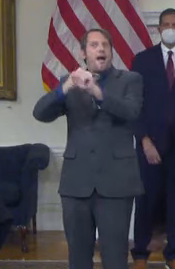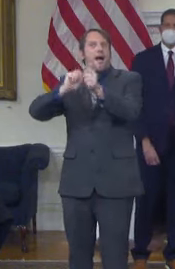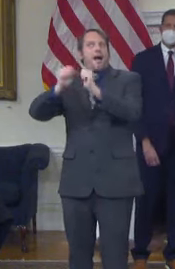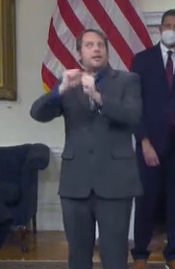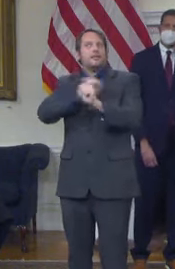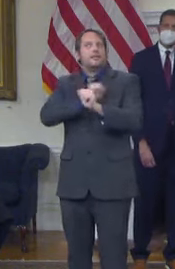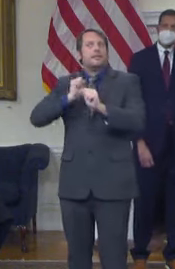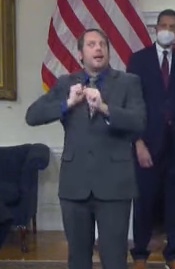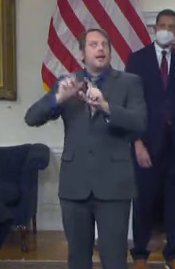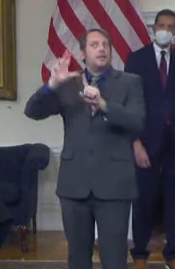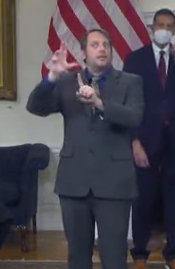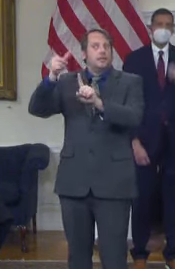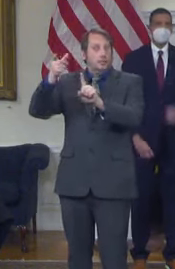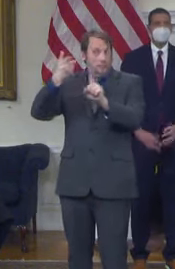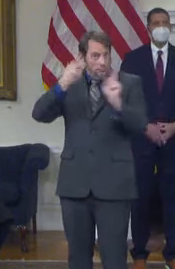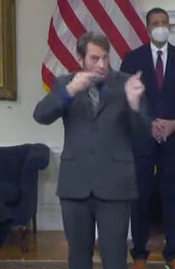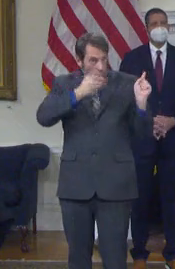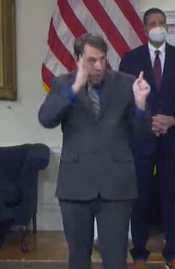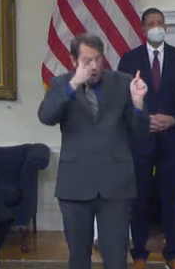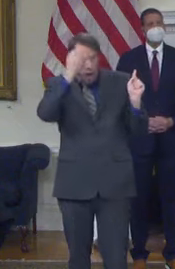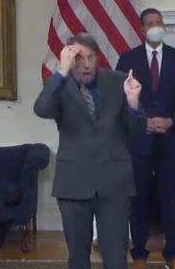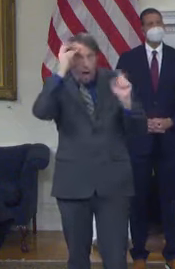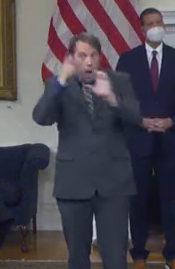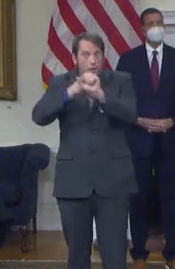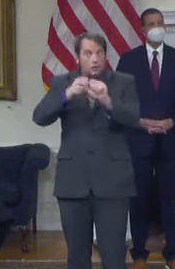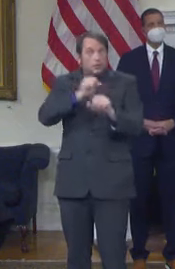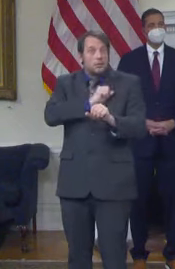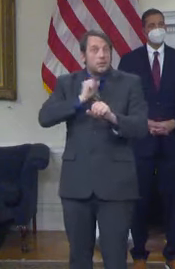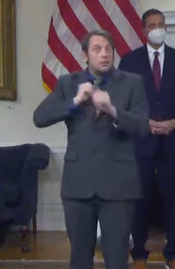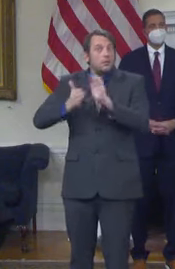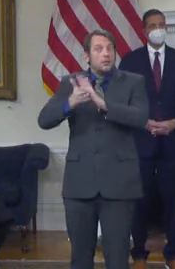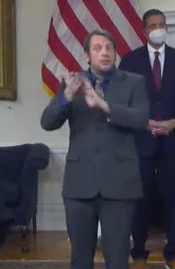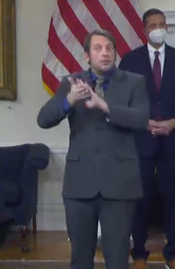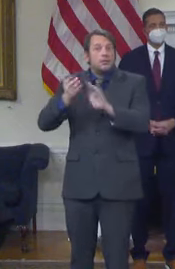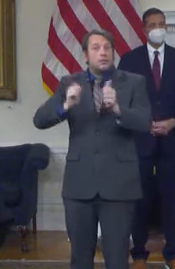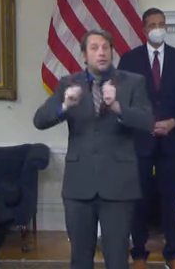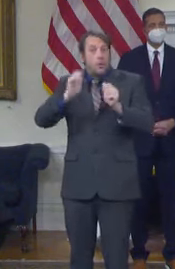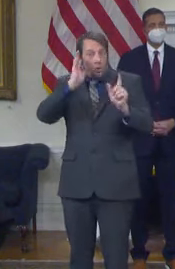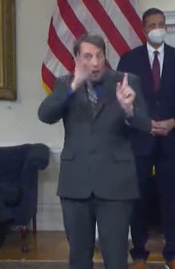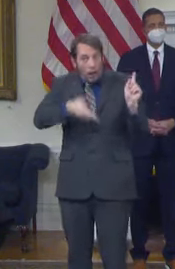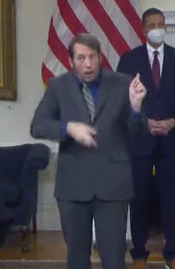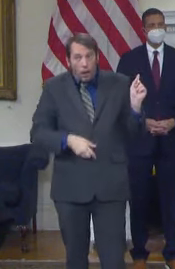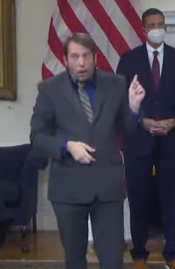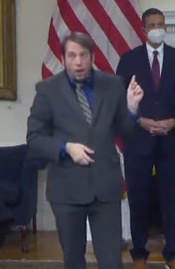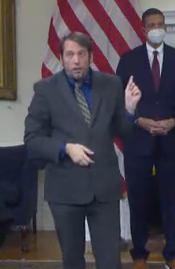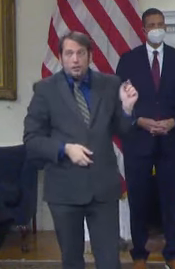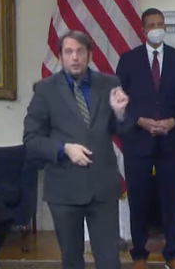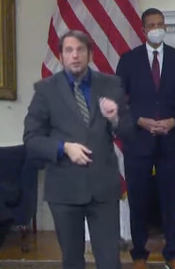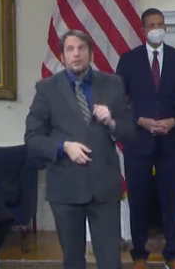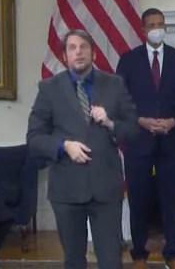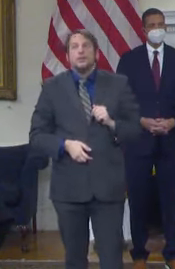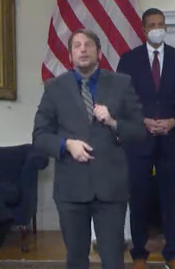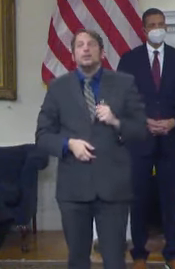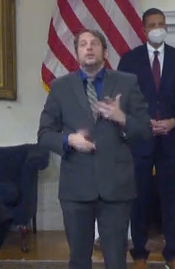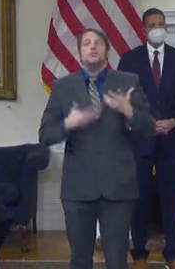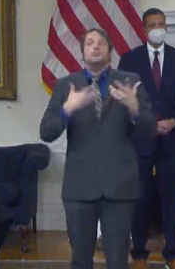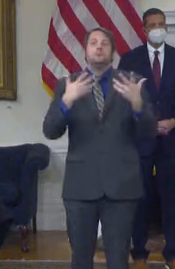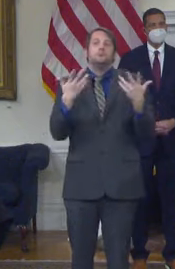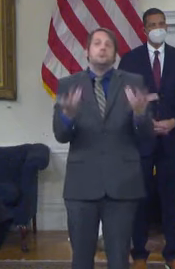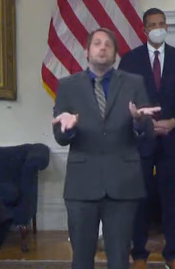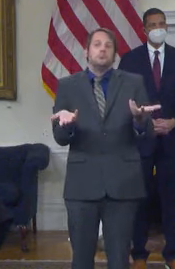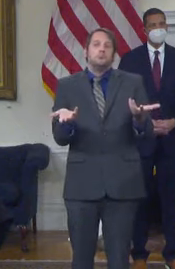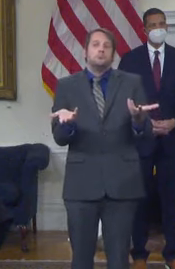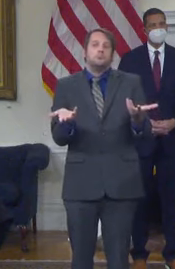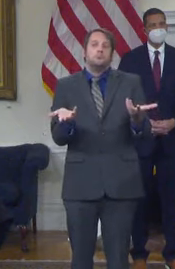you interested in running for U.S. Senate? Well, you know, we're as you mentioned, we're about to start our my last legislative session. And I think